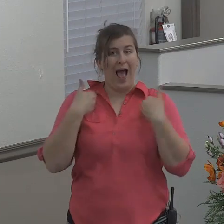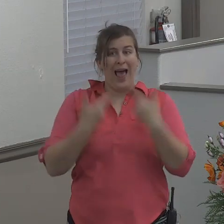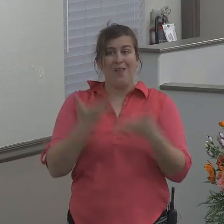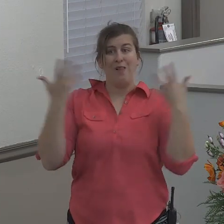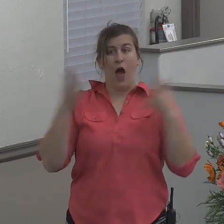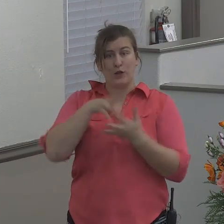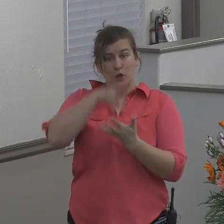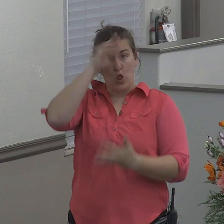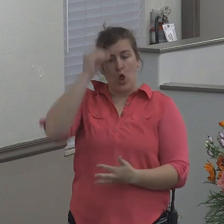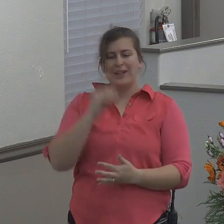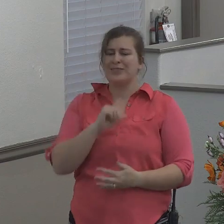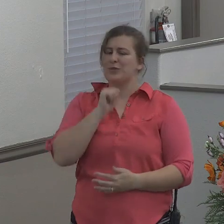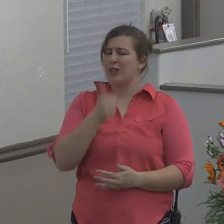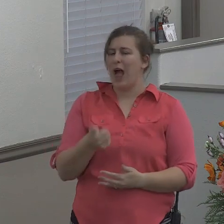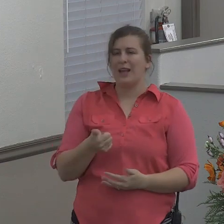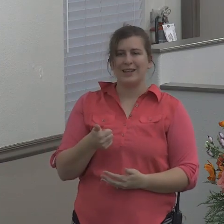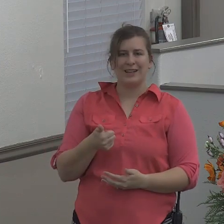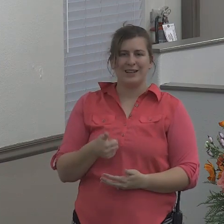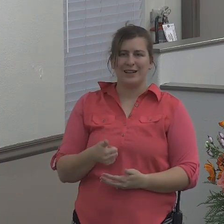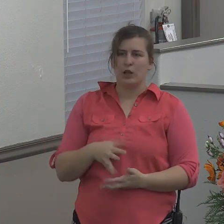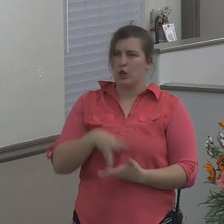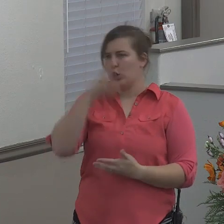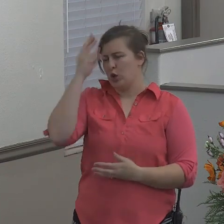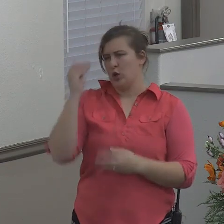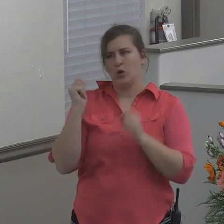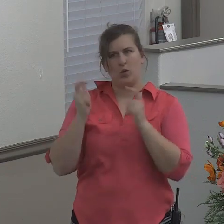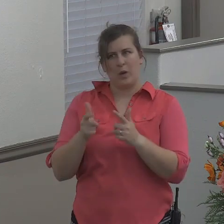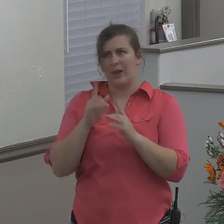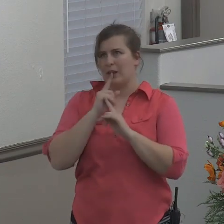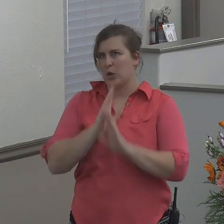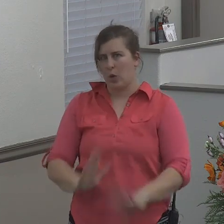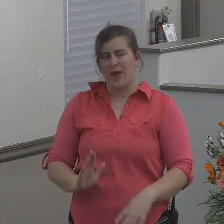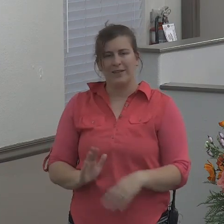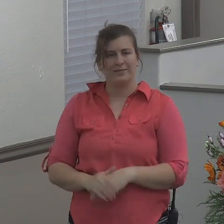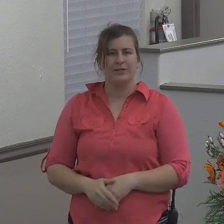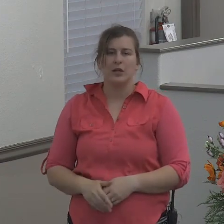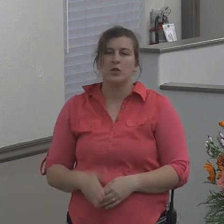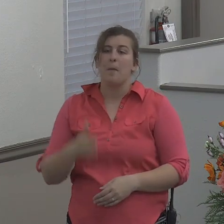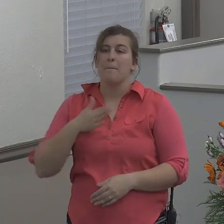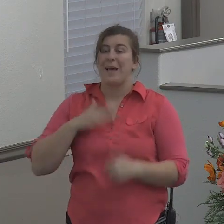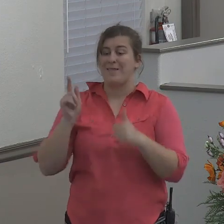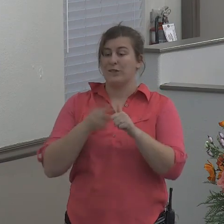going down quietly. Which brings me to my first point.